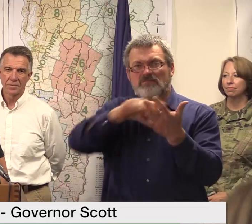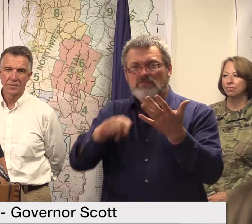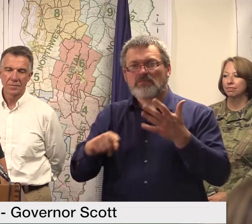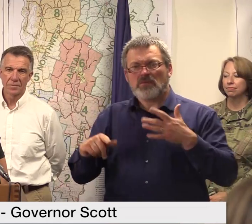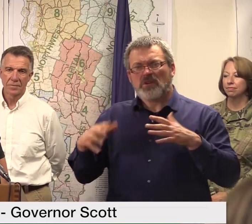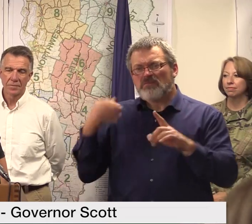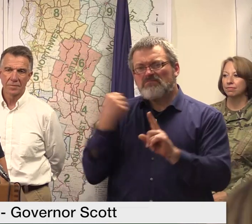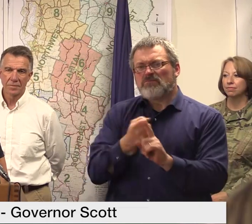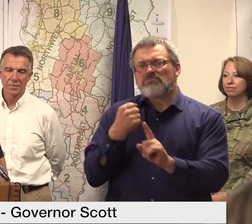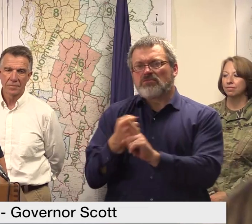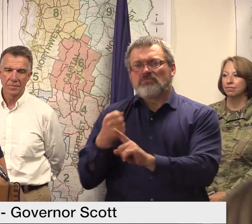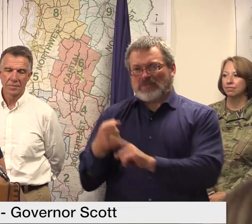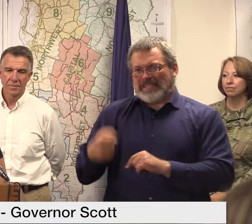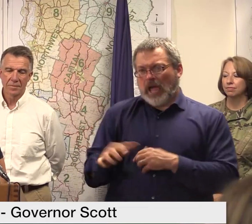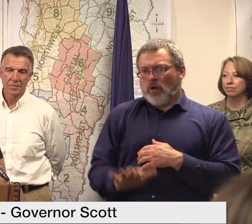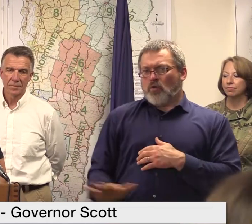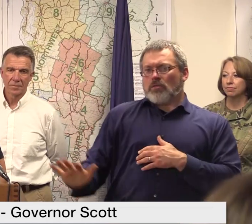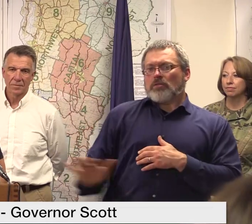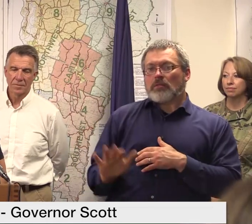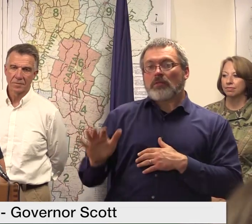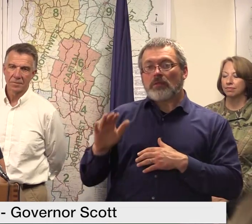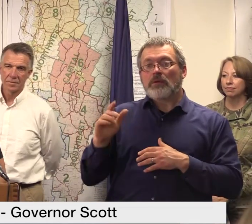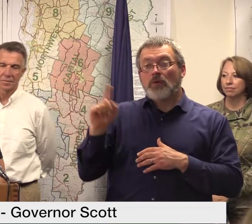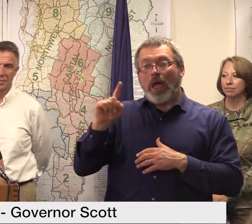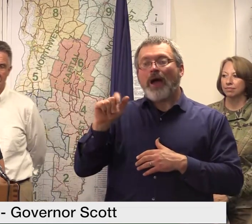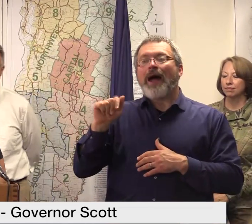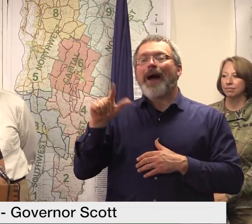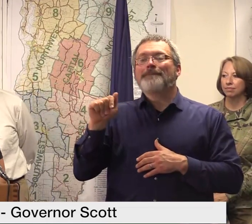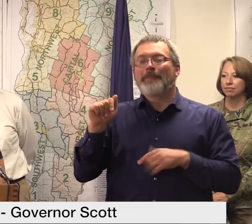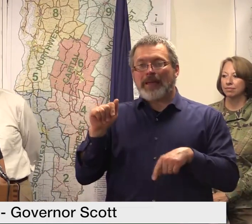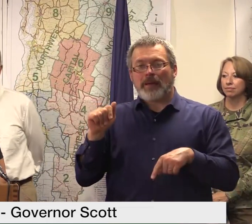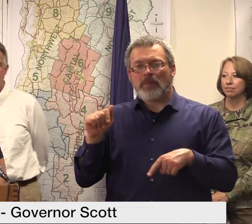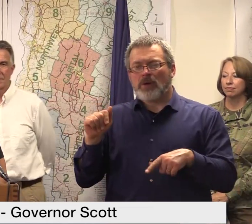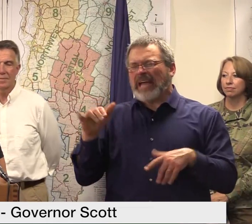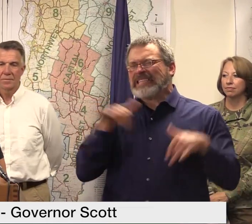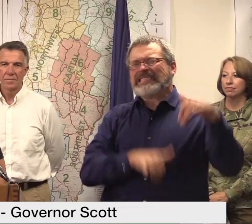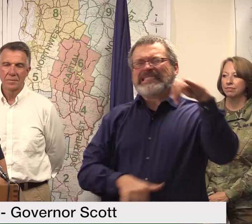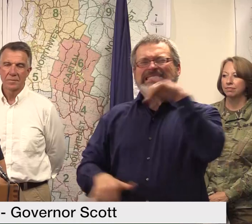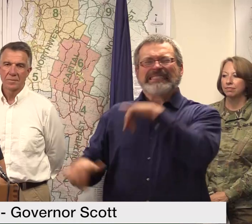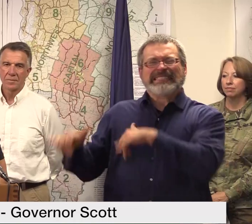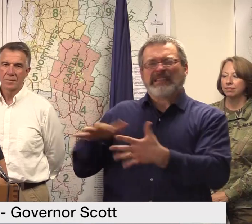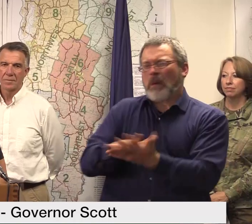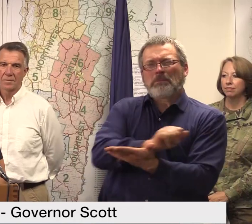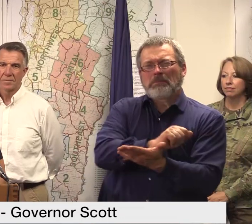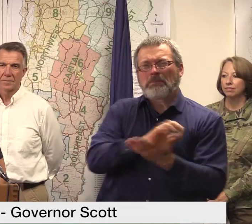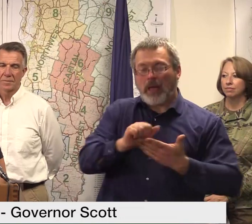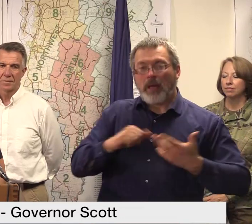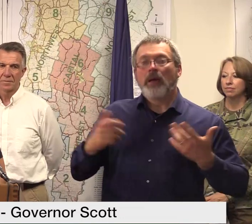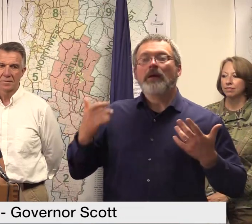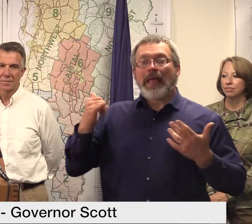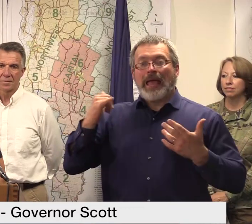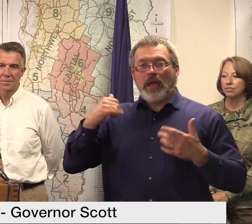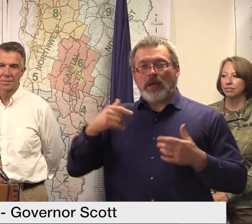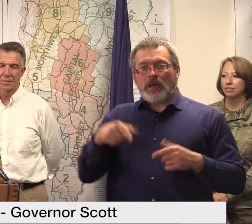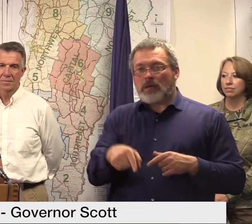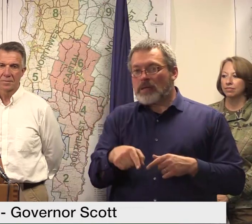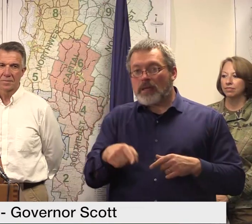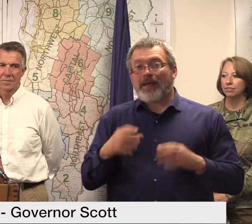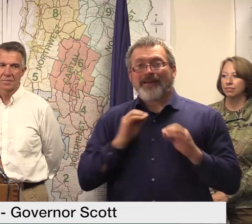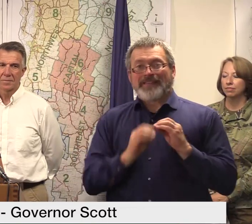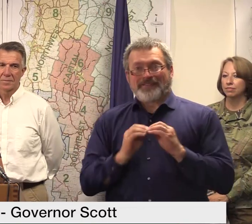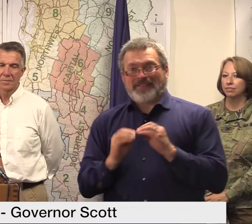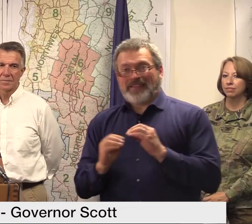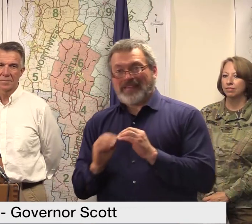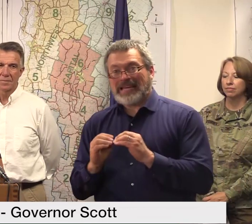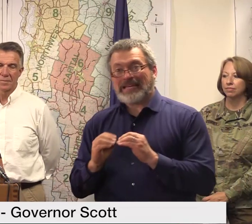the a different area in Alabama that had been hit years before and because of the mitigation they had done by elevating